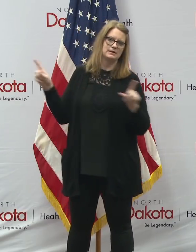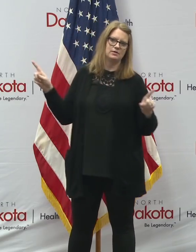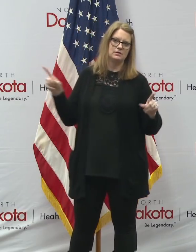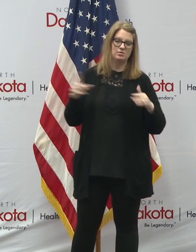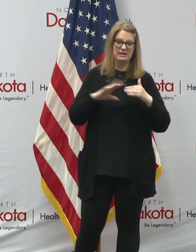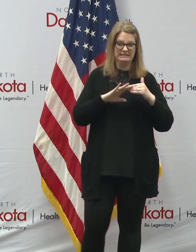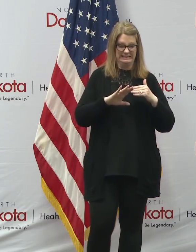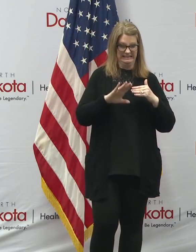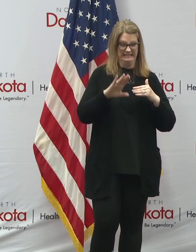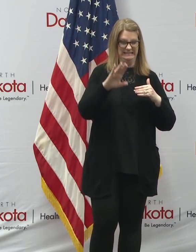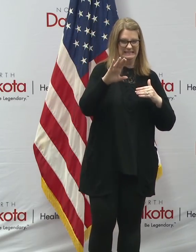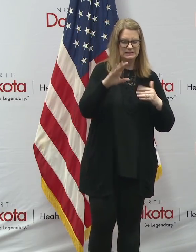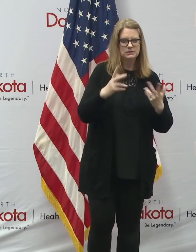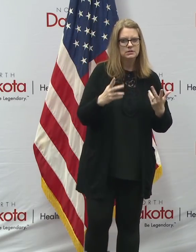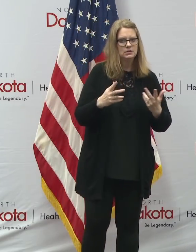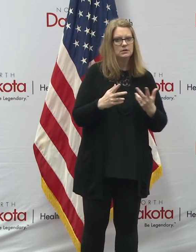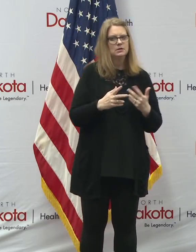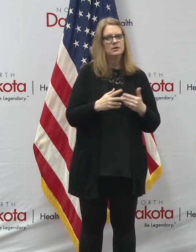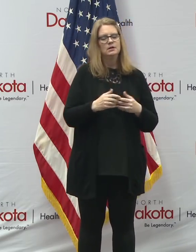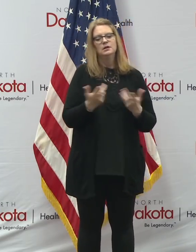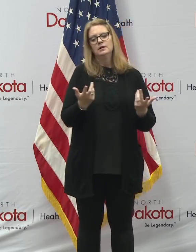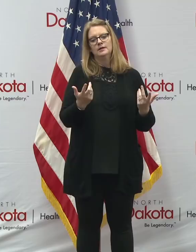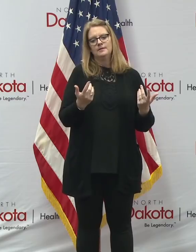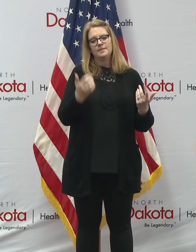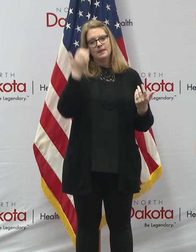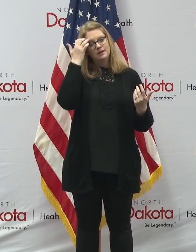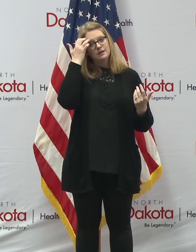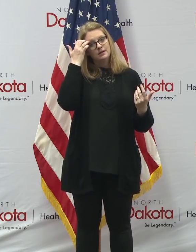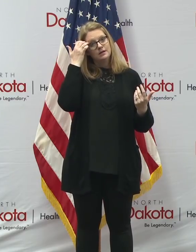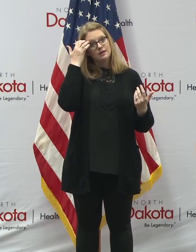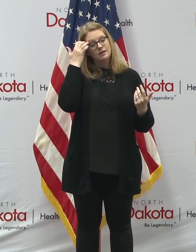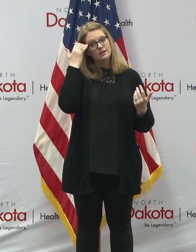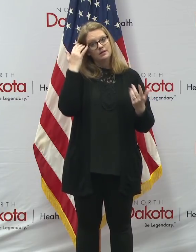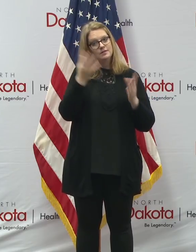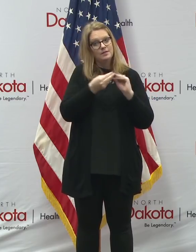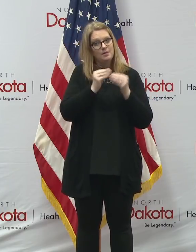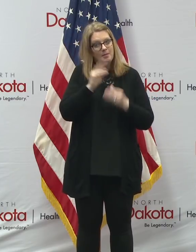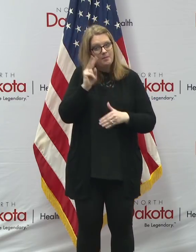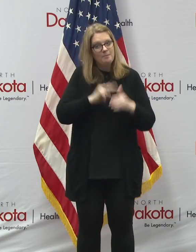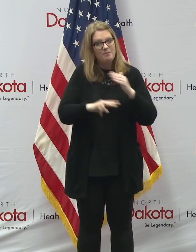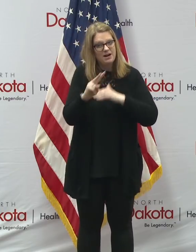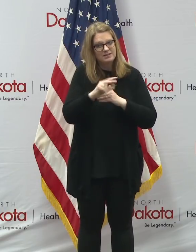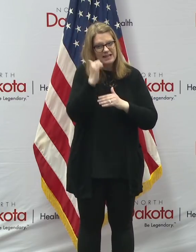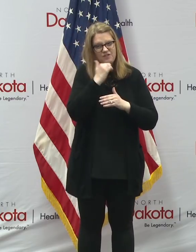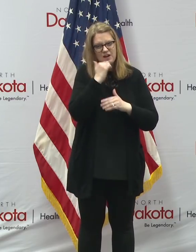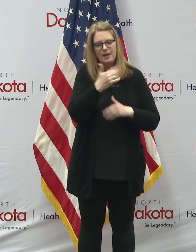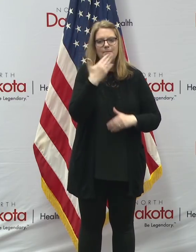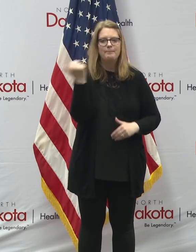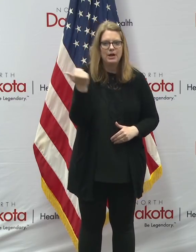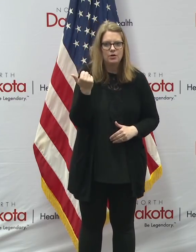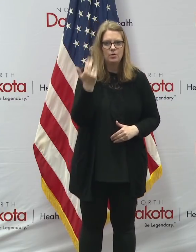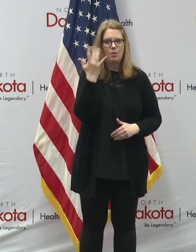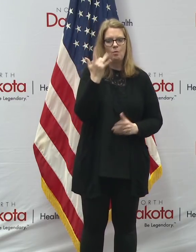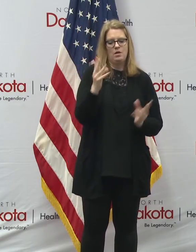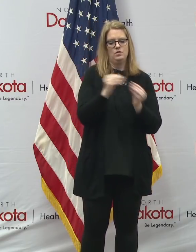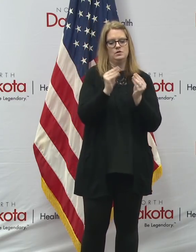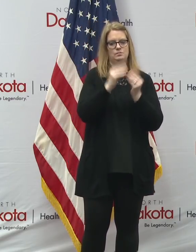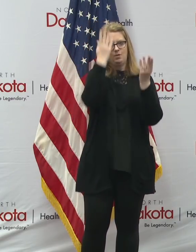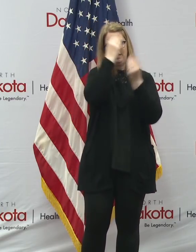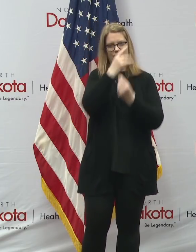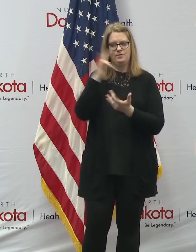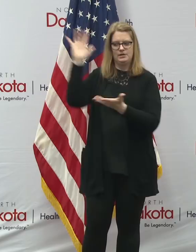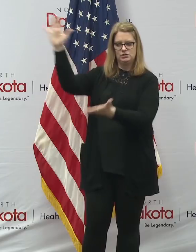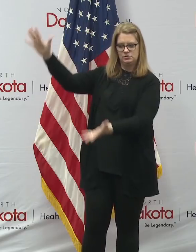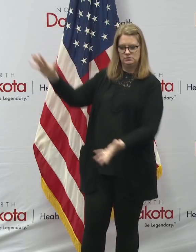But we'll, like I said, we'll each day, the models get better every day because each day you've got more actual data to either prove or